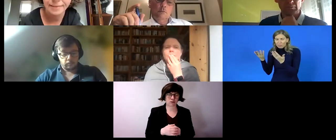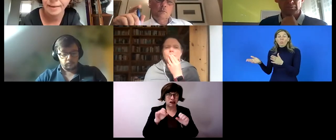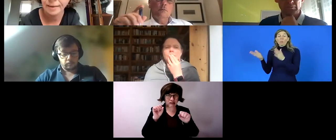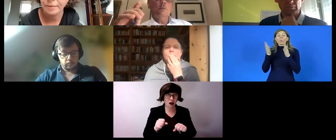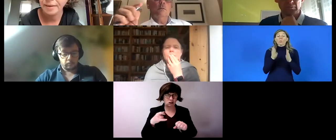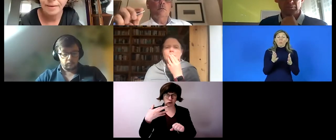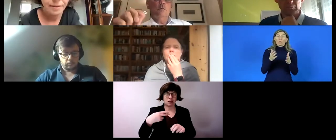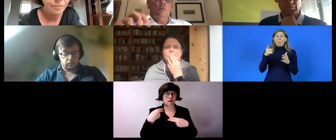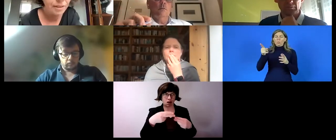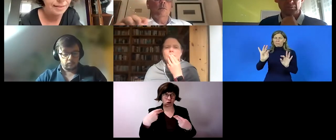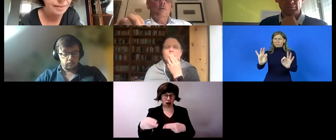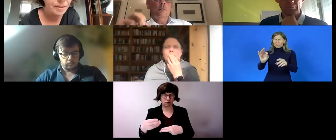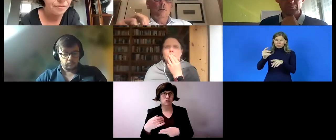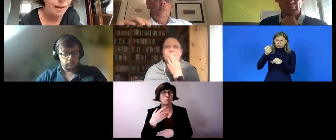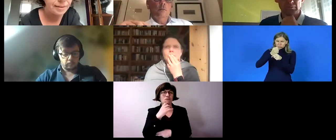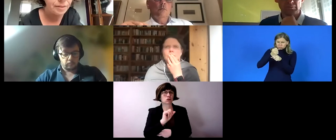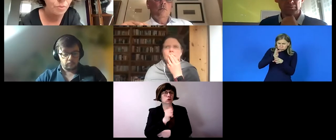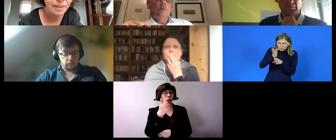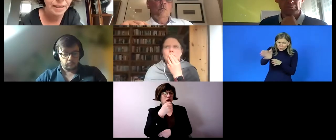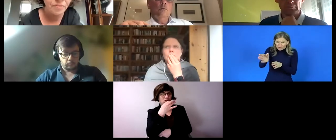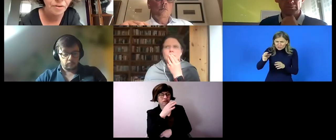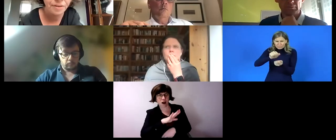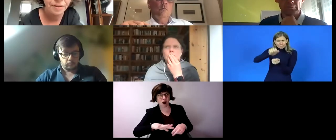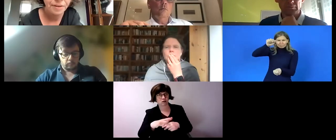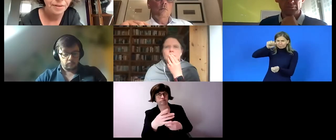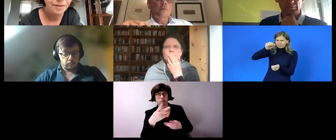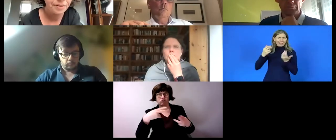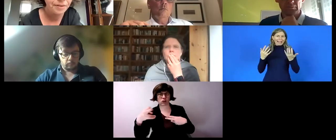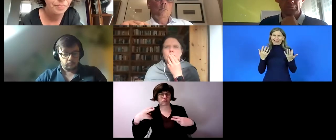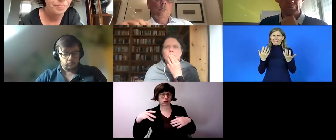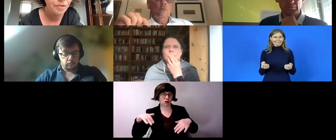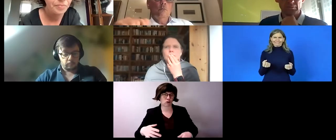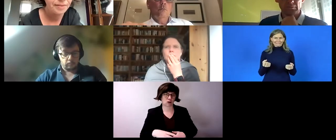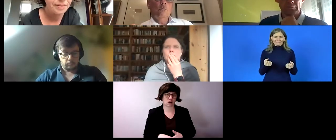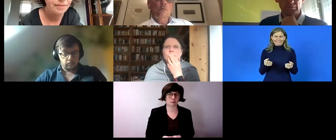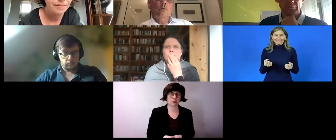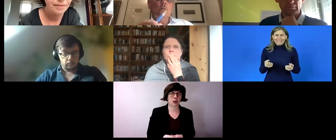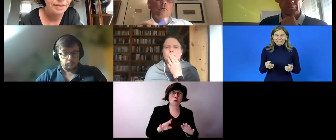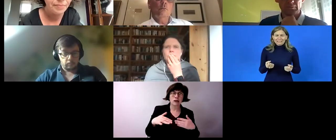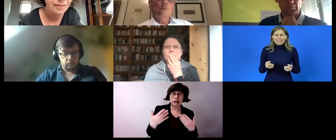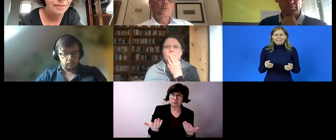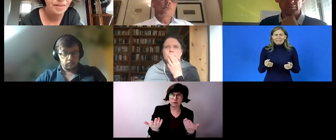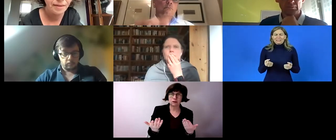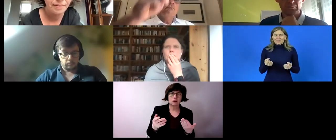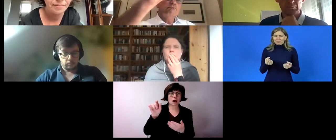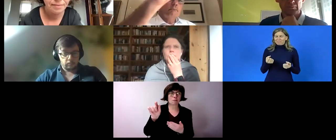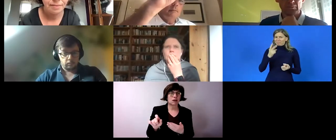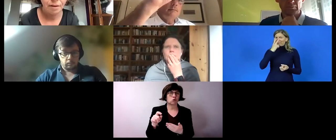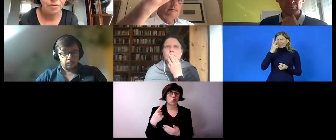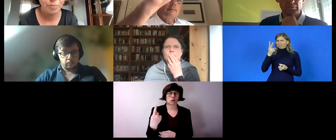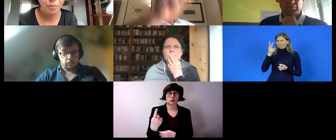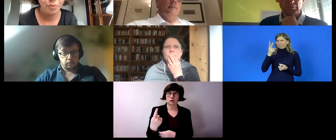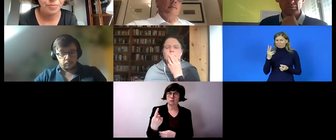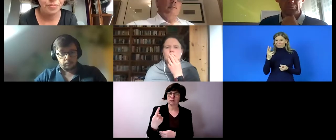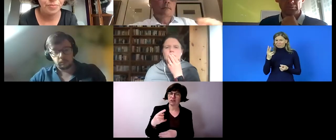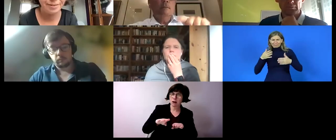certificates uh for example that is portrayed as an obstacle for being integrated